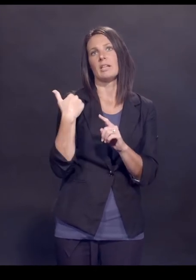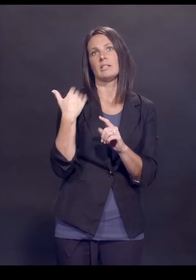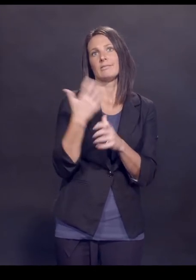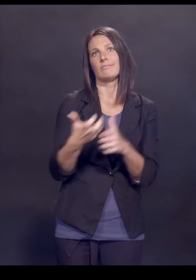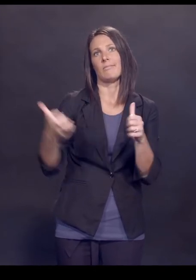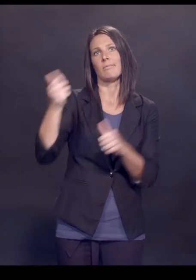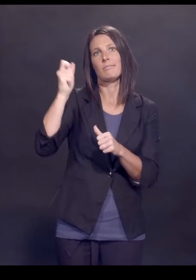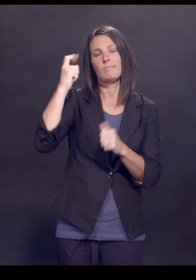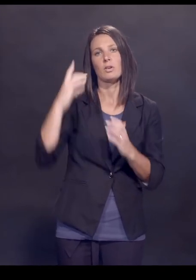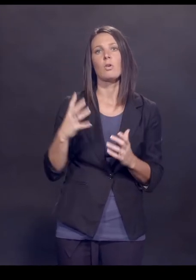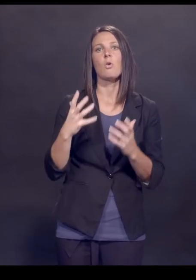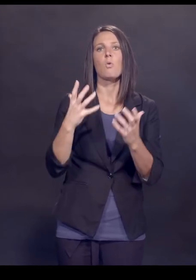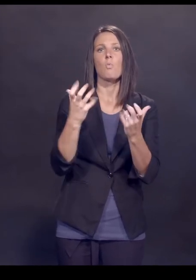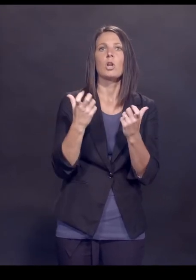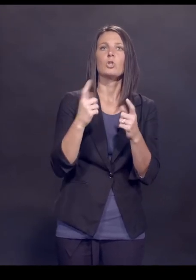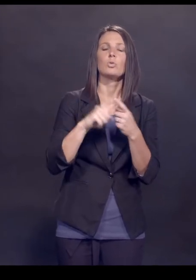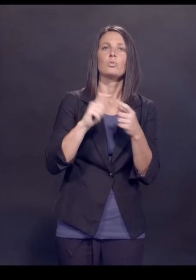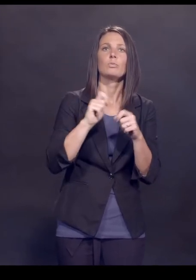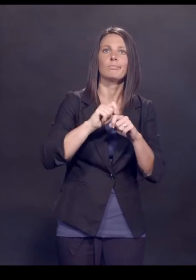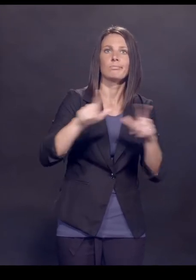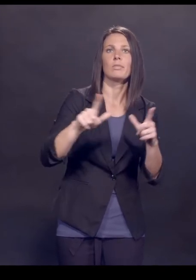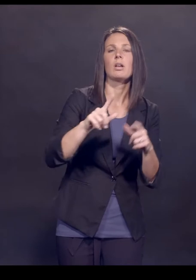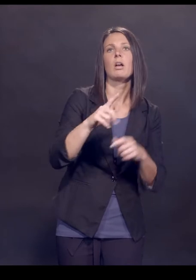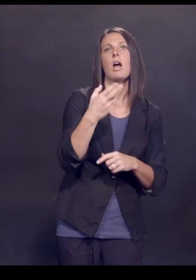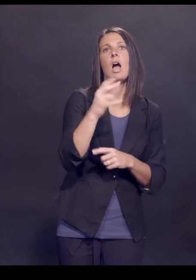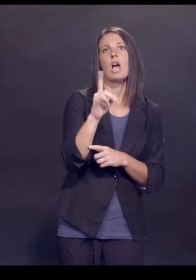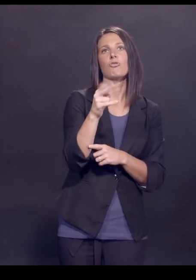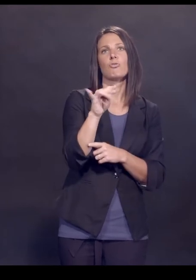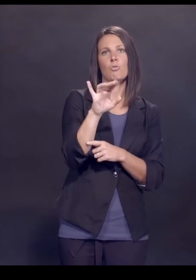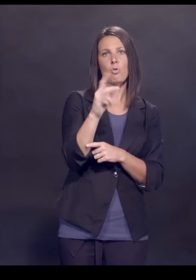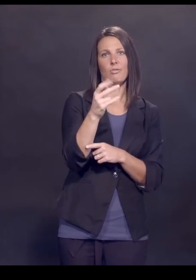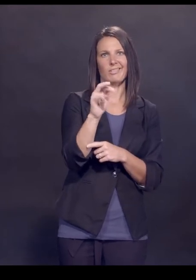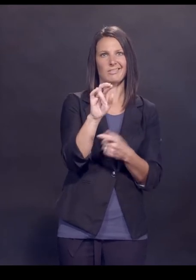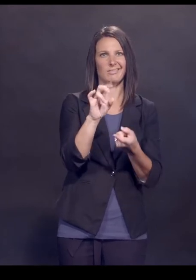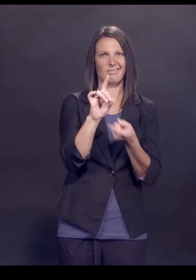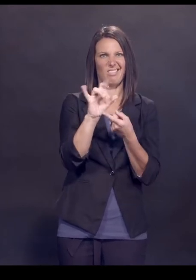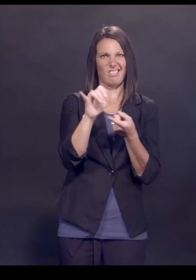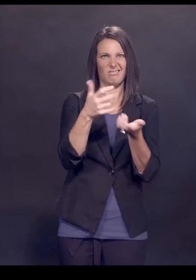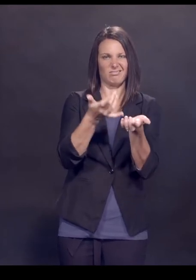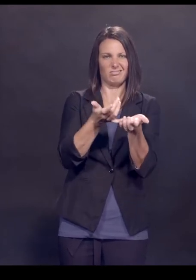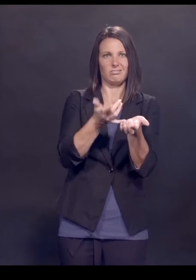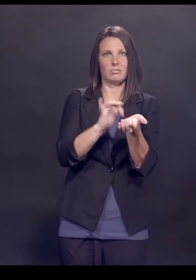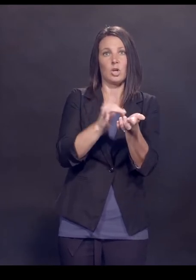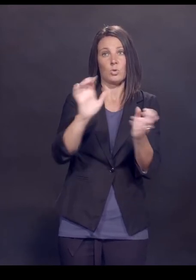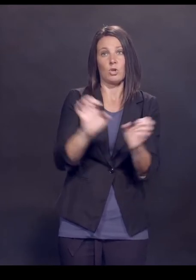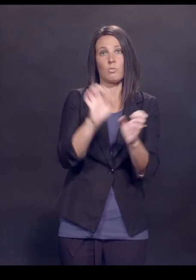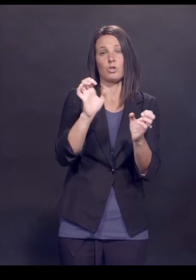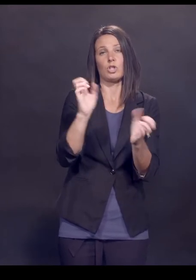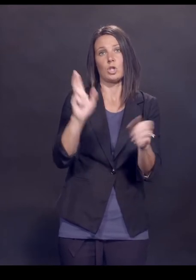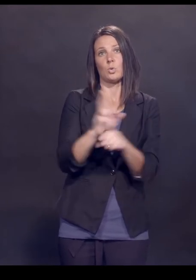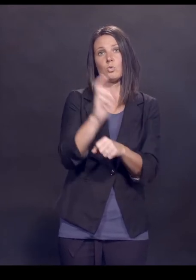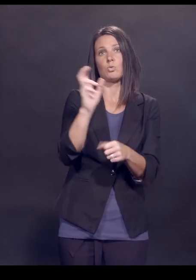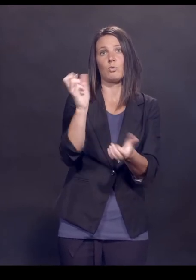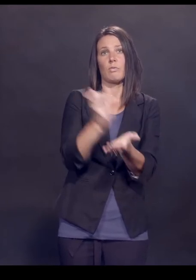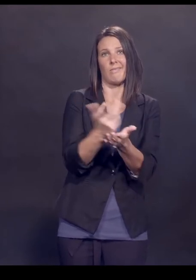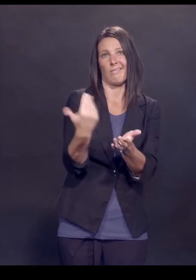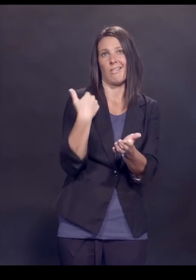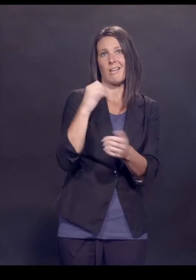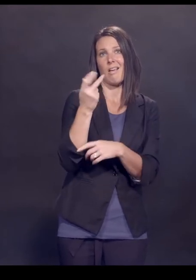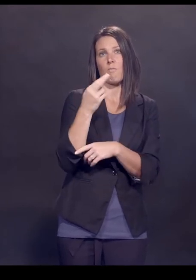hydroxychloroquine to be distributed under emergency use authorization, it was. It was given emergency use authorization like last April.